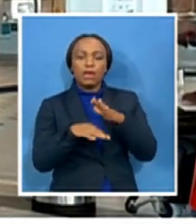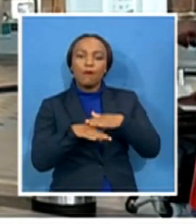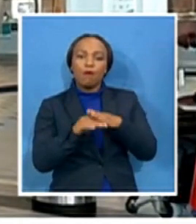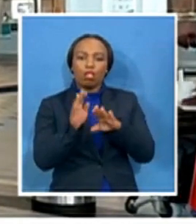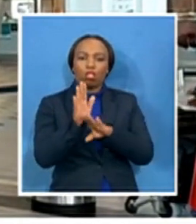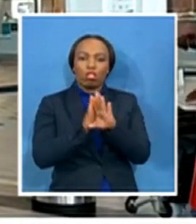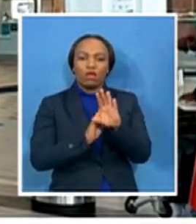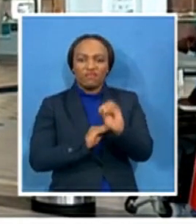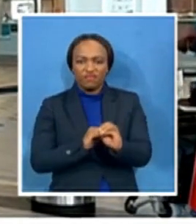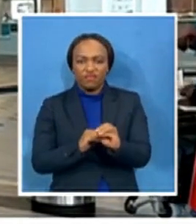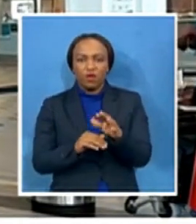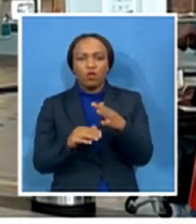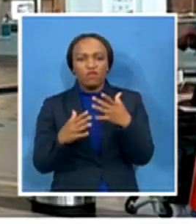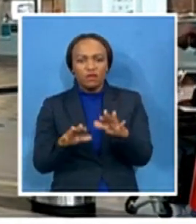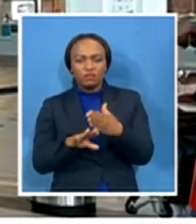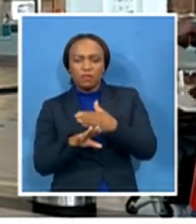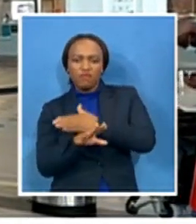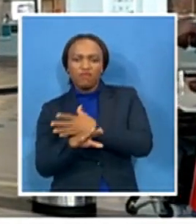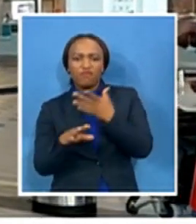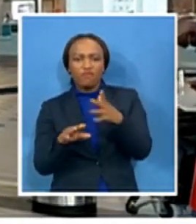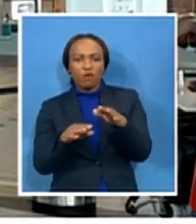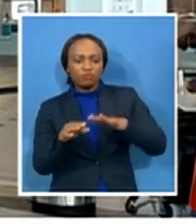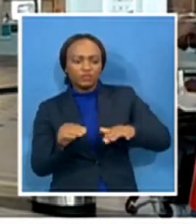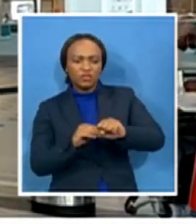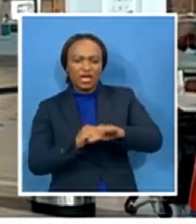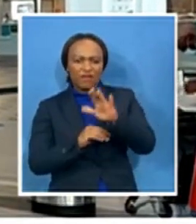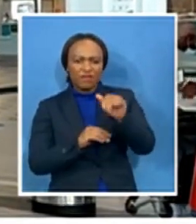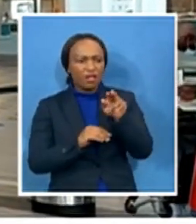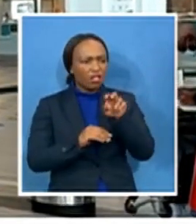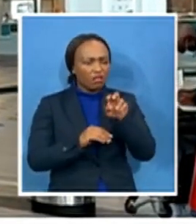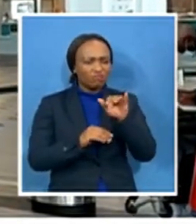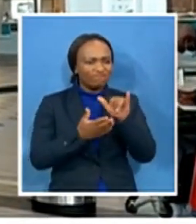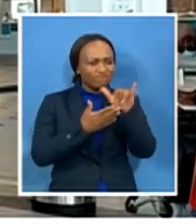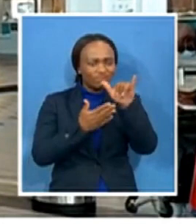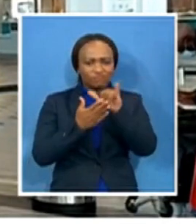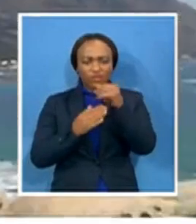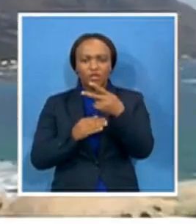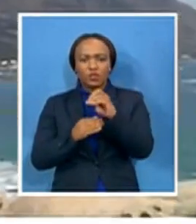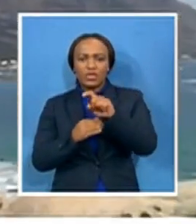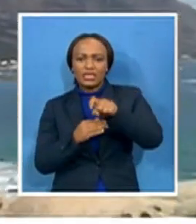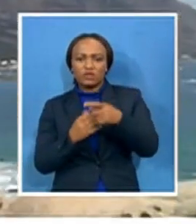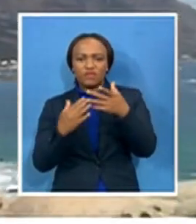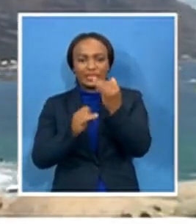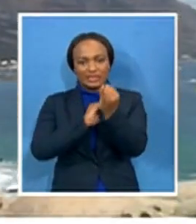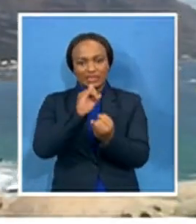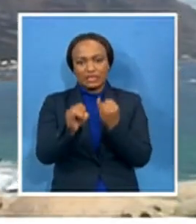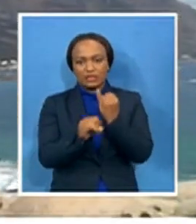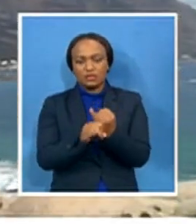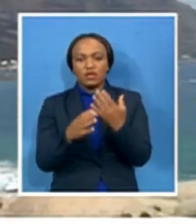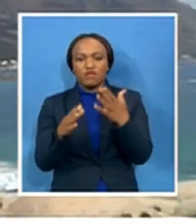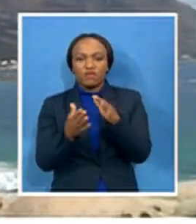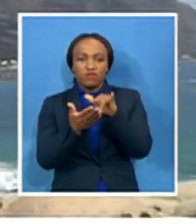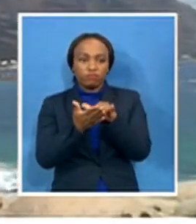domestic passengers as well as nearly 20,000 international passengers on repatriation flats. The tourism,